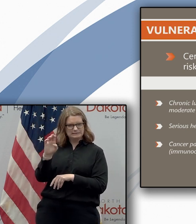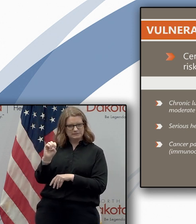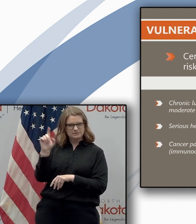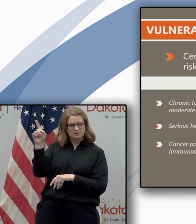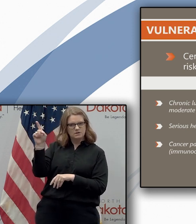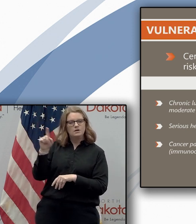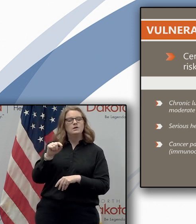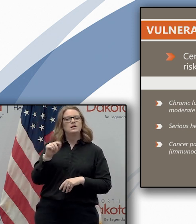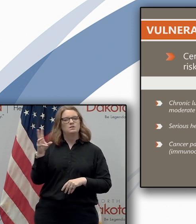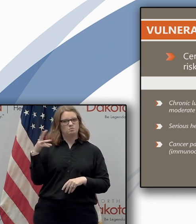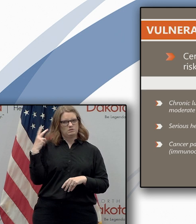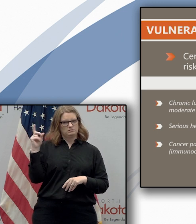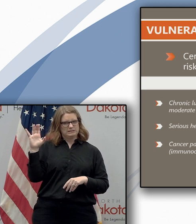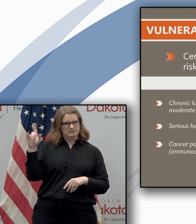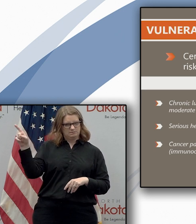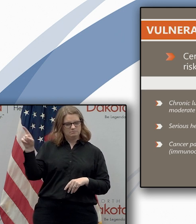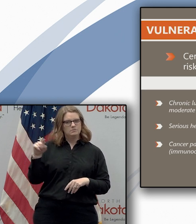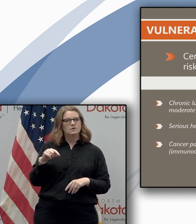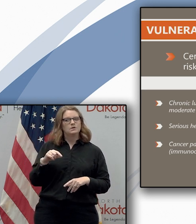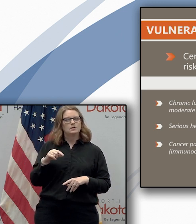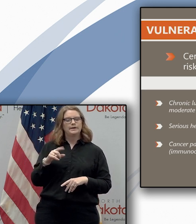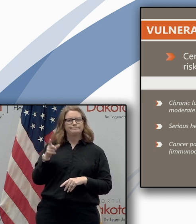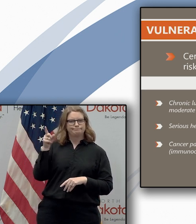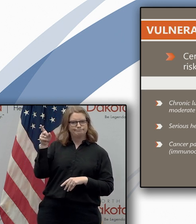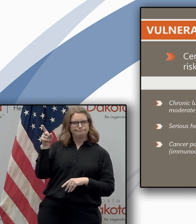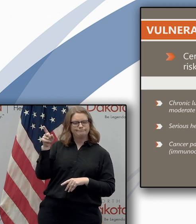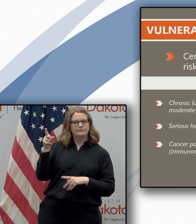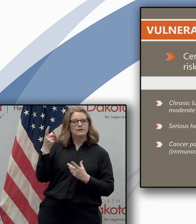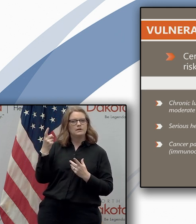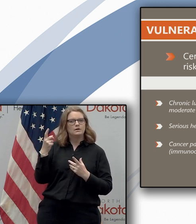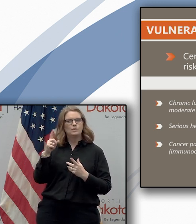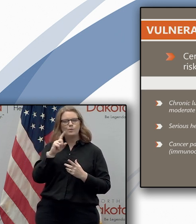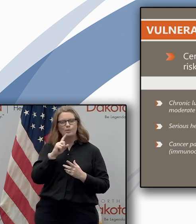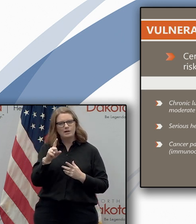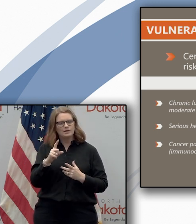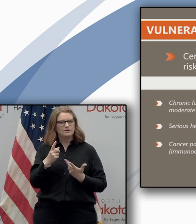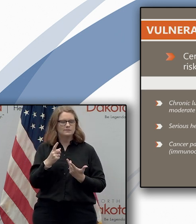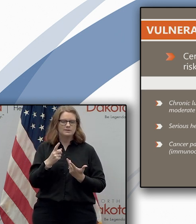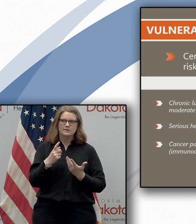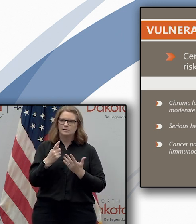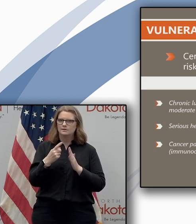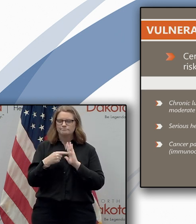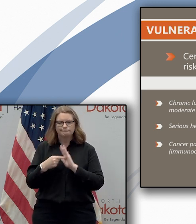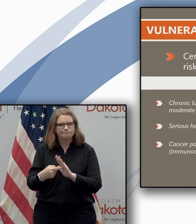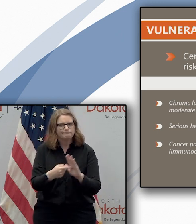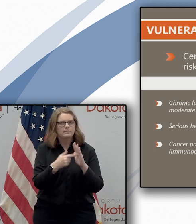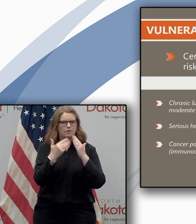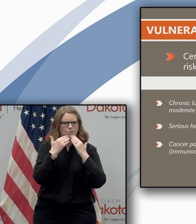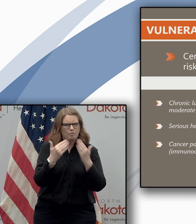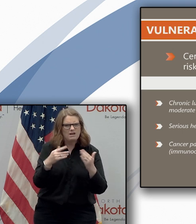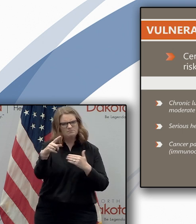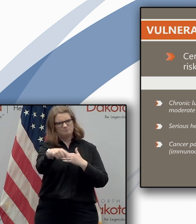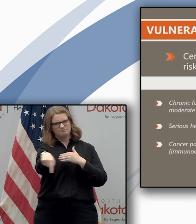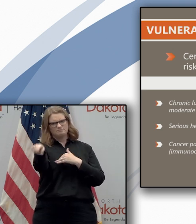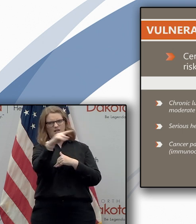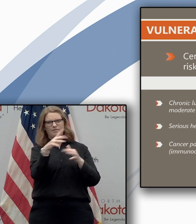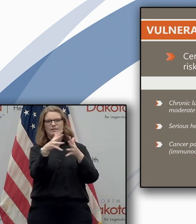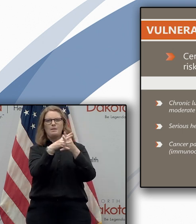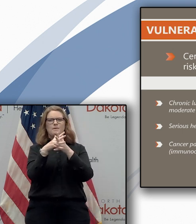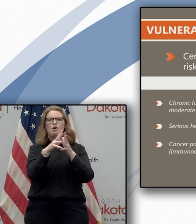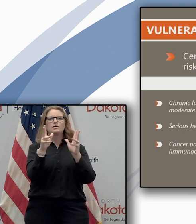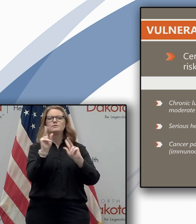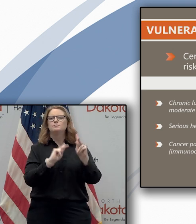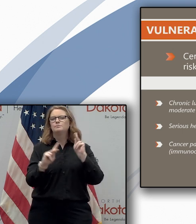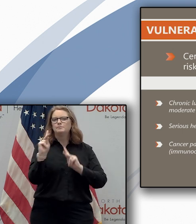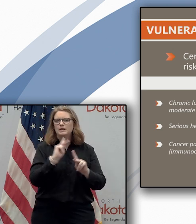the he had of course himself said as he often does that he wanted to express his gratitude to the American people on behalf of the